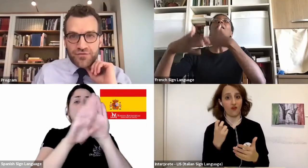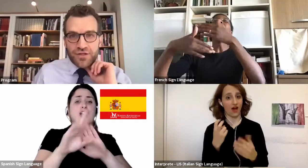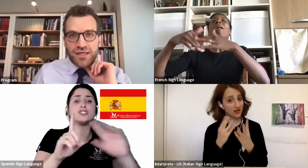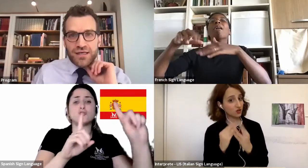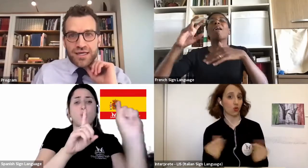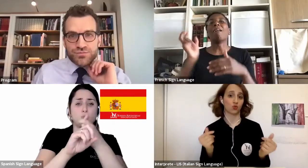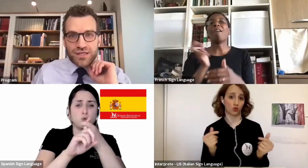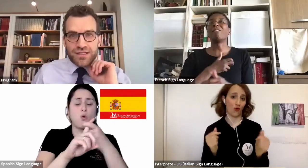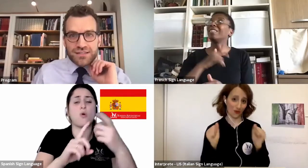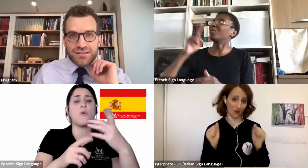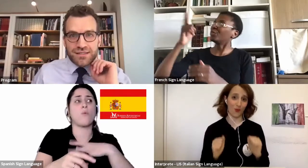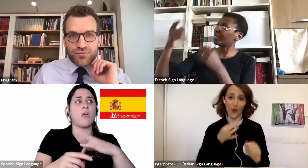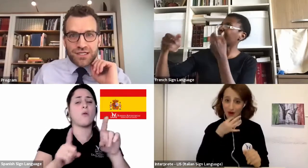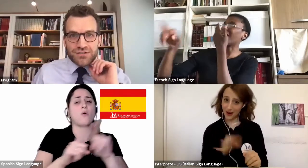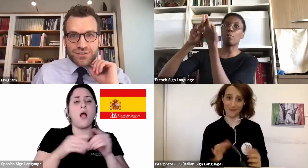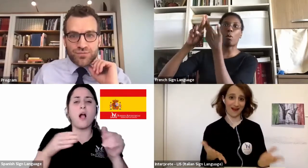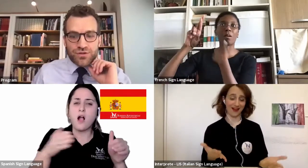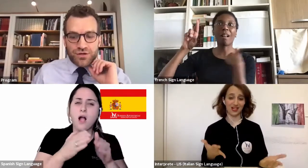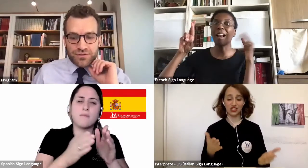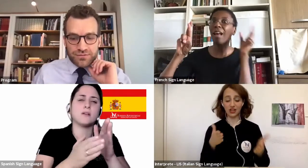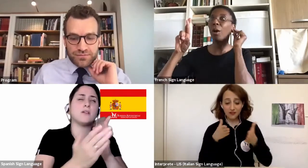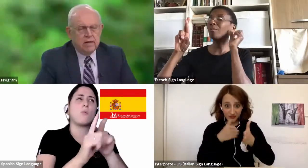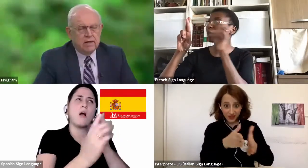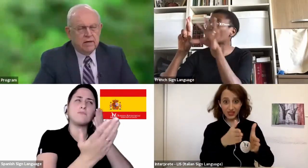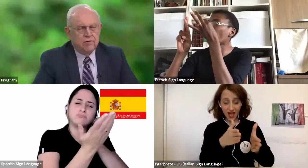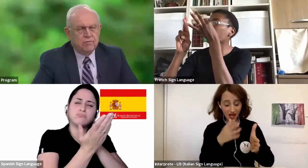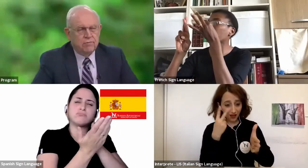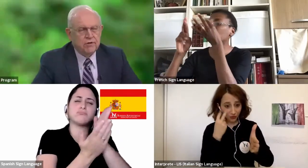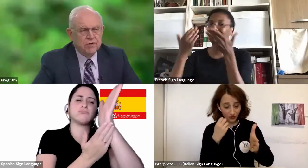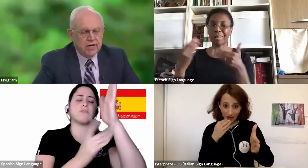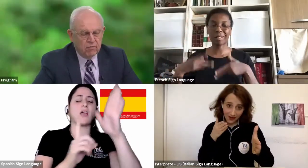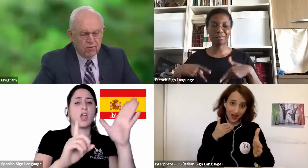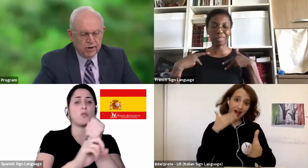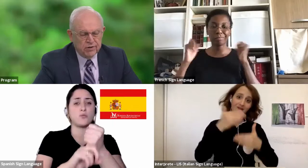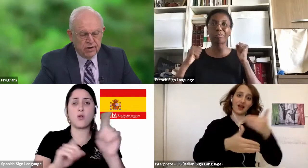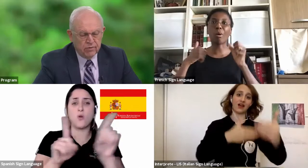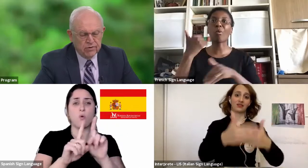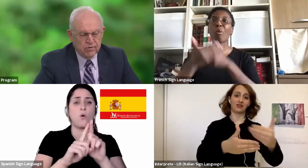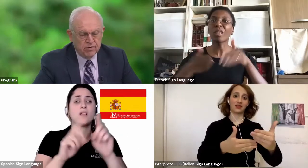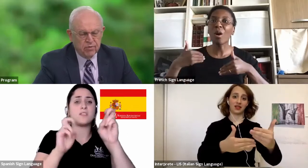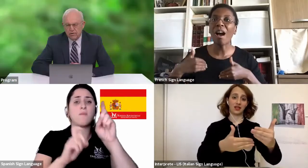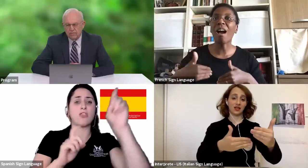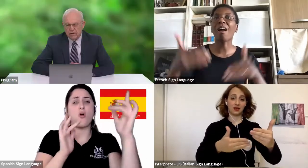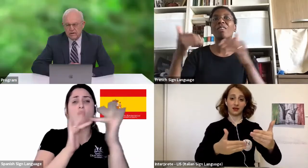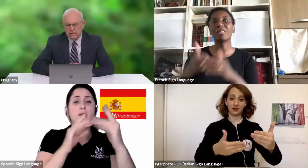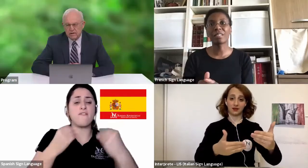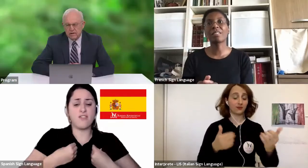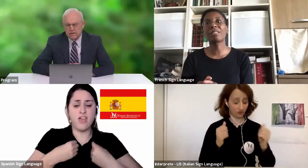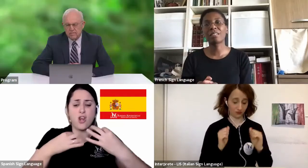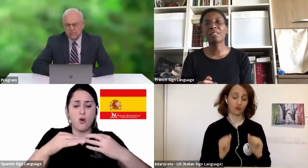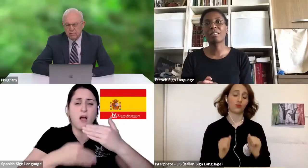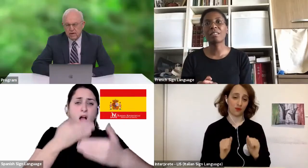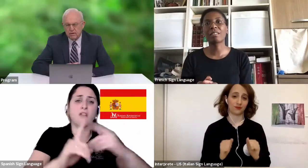life, as well as in our relationship with God. You know, you mentioned several points there that were so important, at least